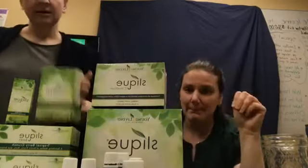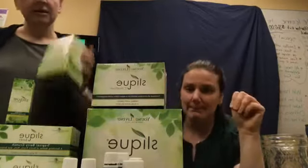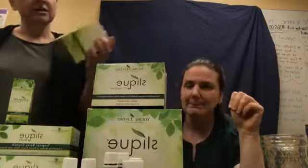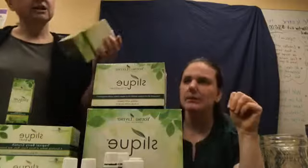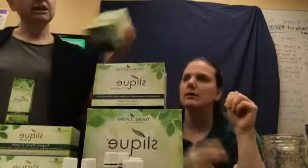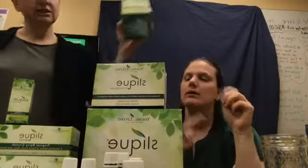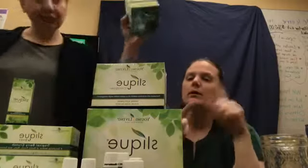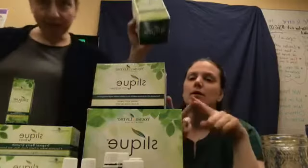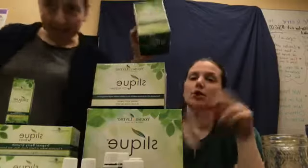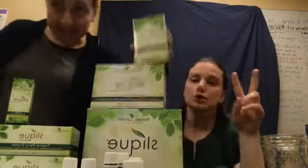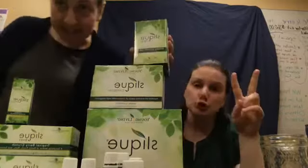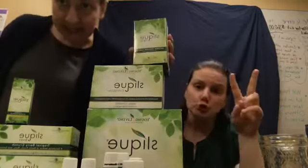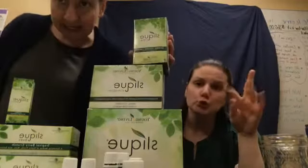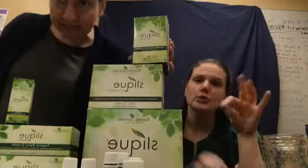You get two of the T's.